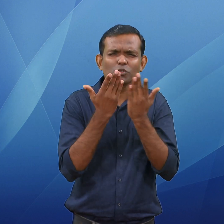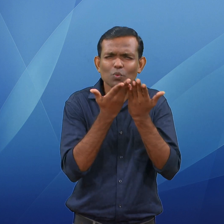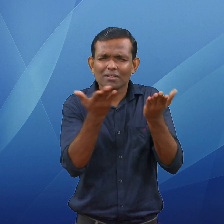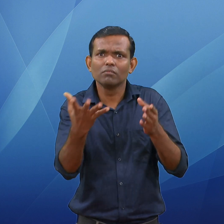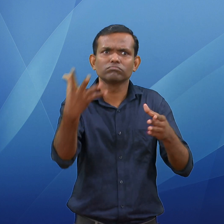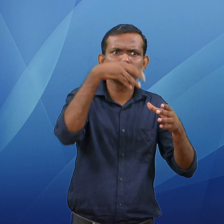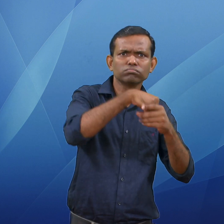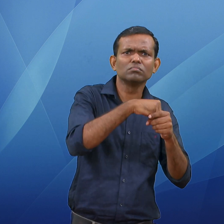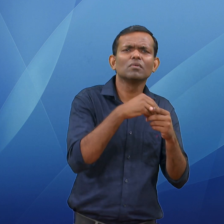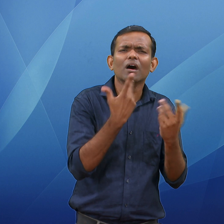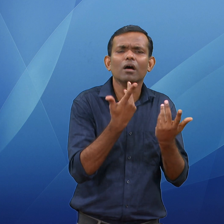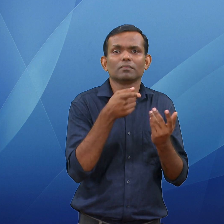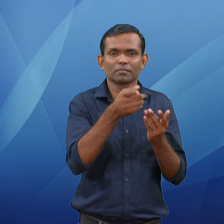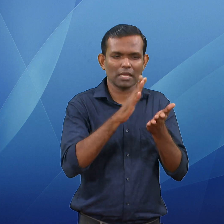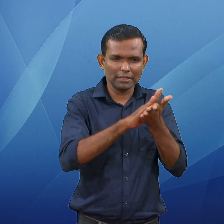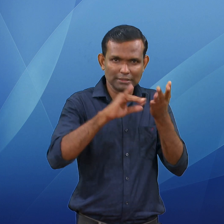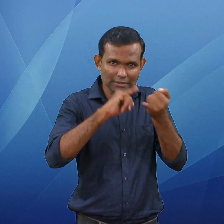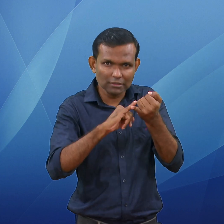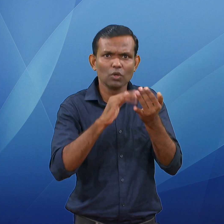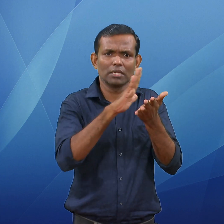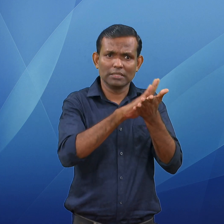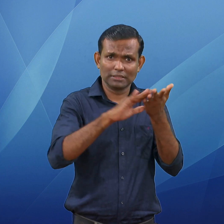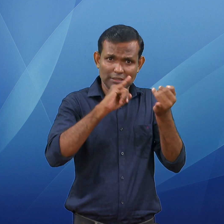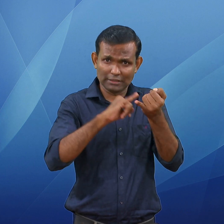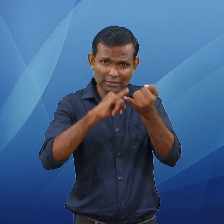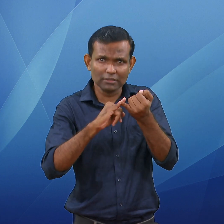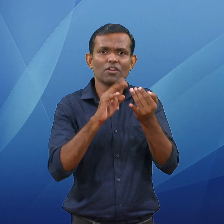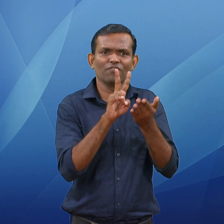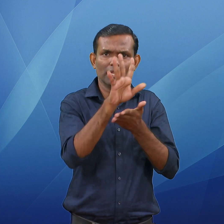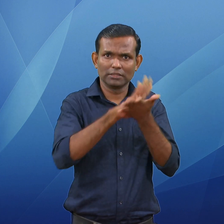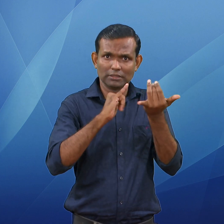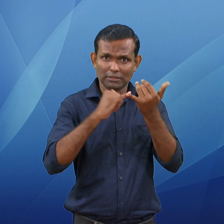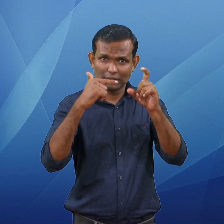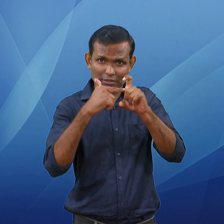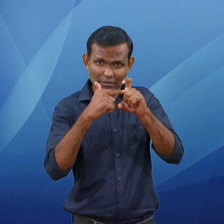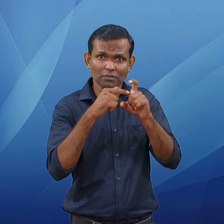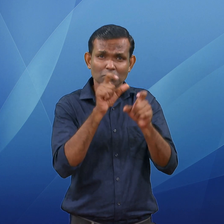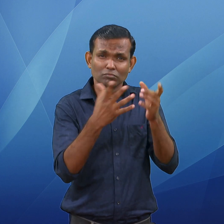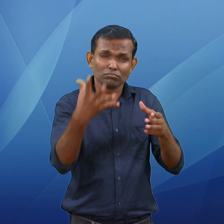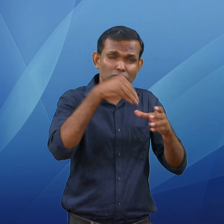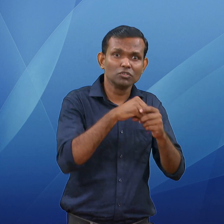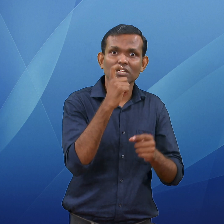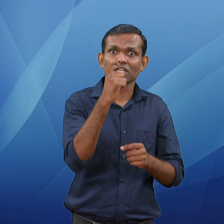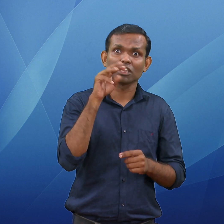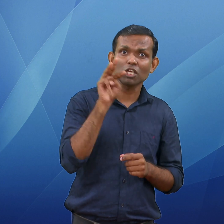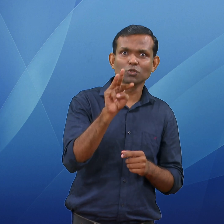events, 18 in the Science Fair, 29 in the Mathematics Fair, 15 in the Social Sciences Fair, 102